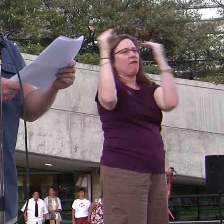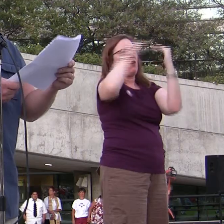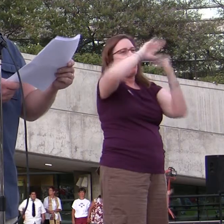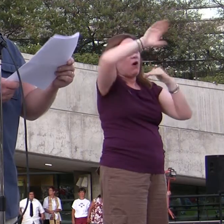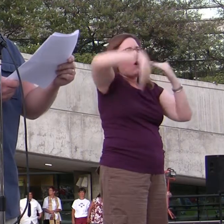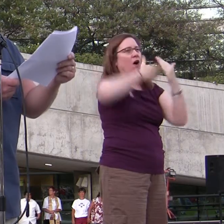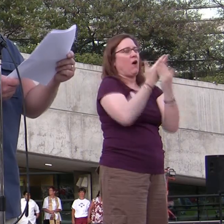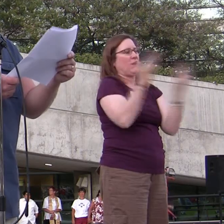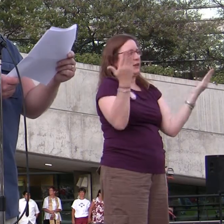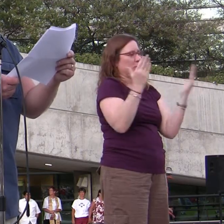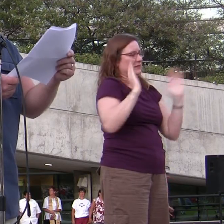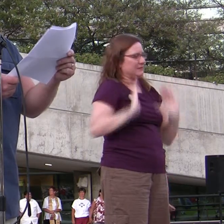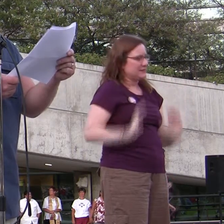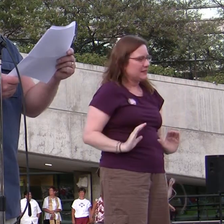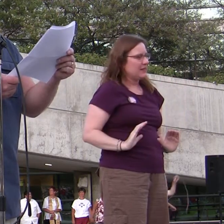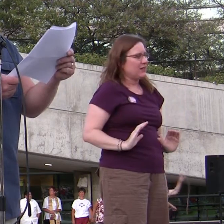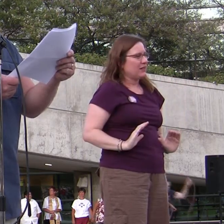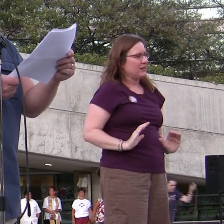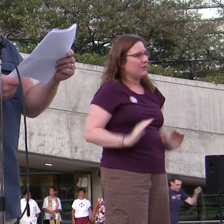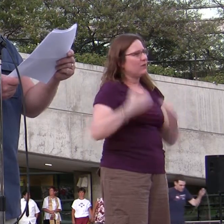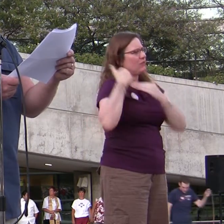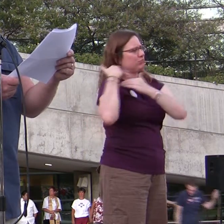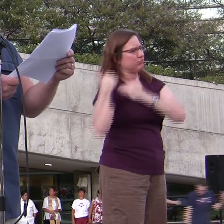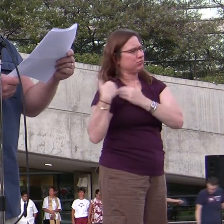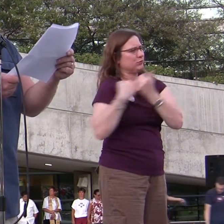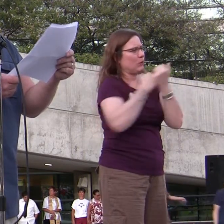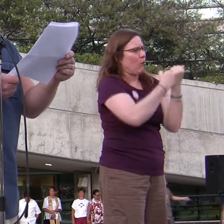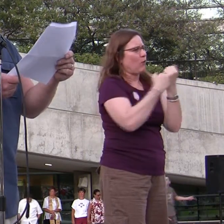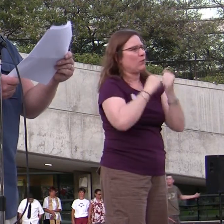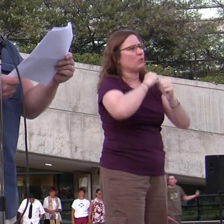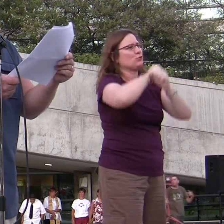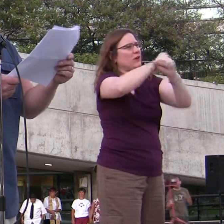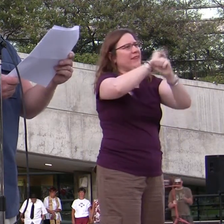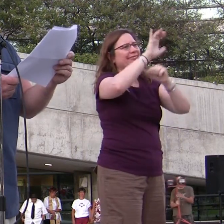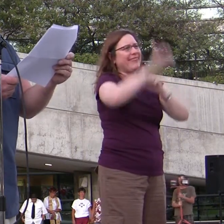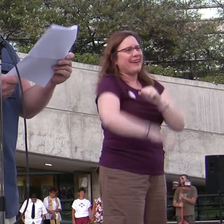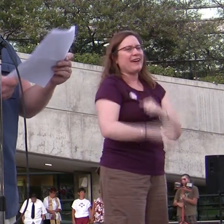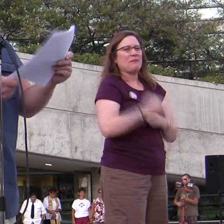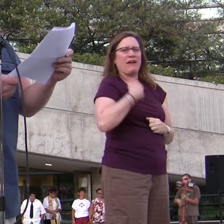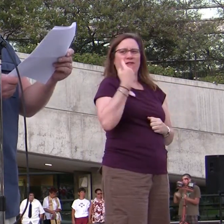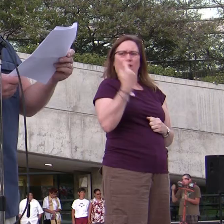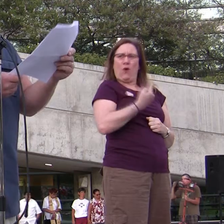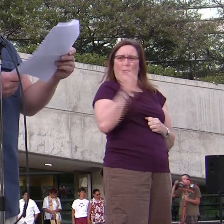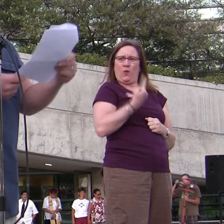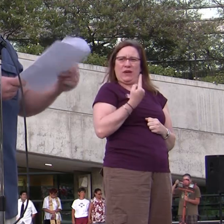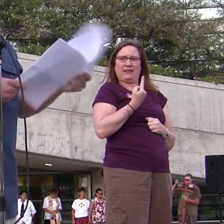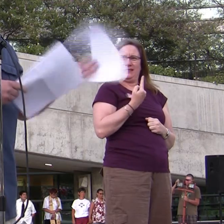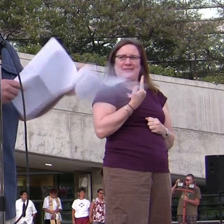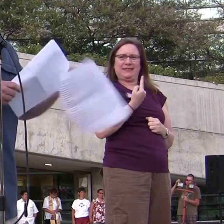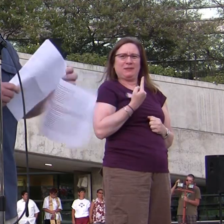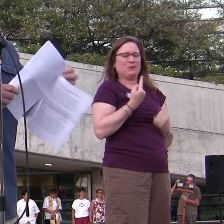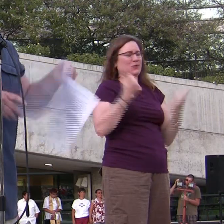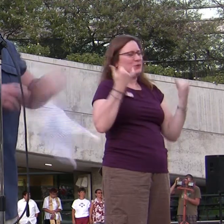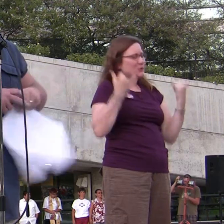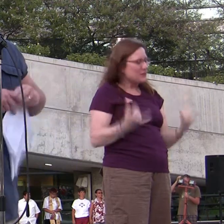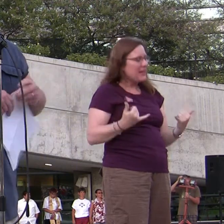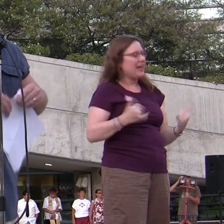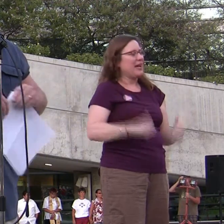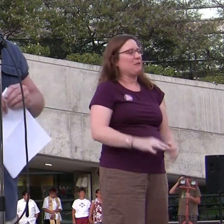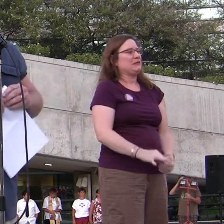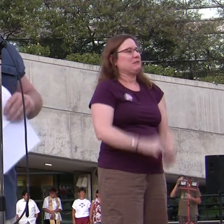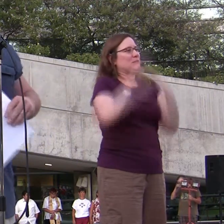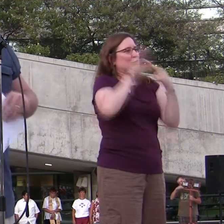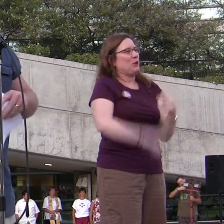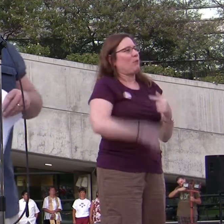what we as citizens are obligated to support and protect. I've always been, but today, I'm especially proud to be an